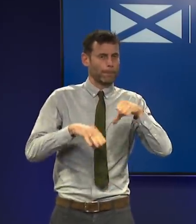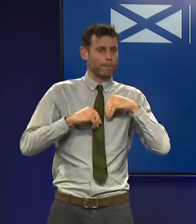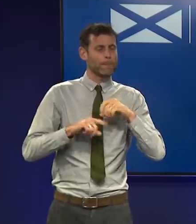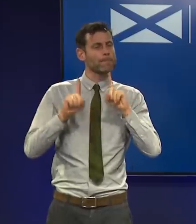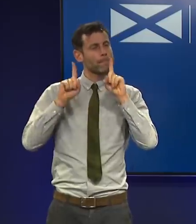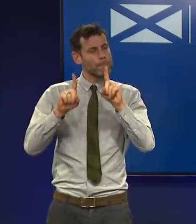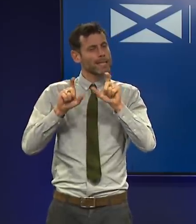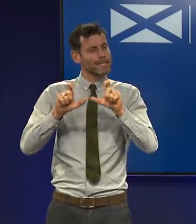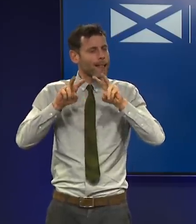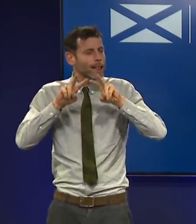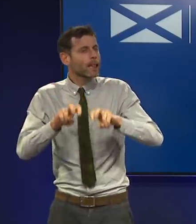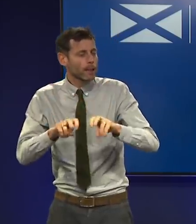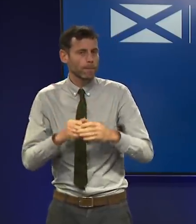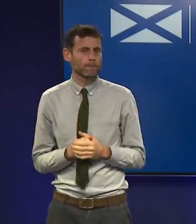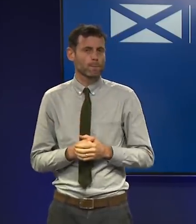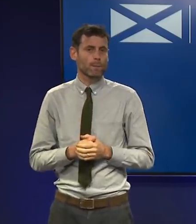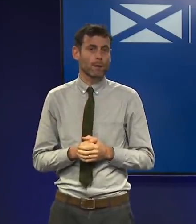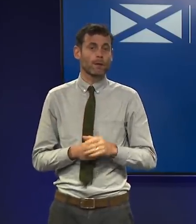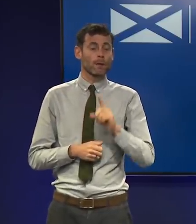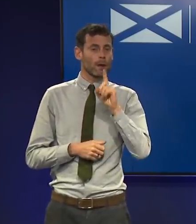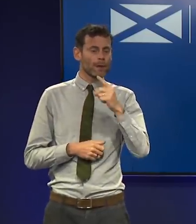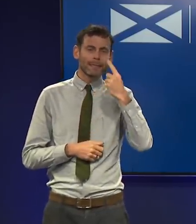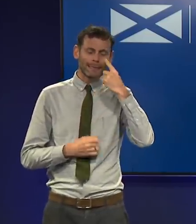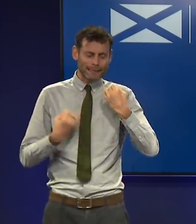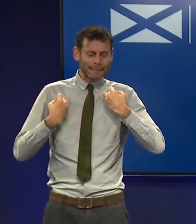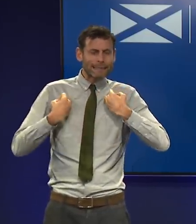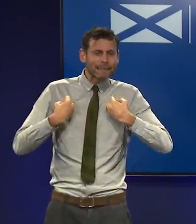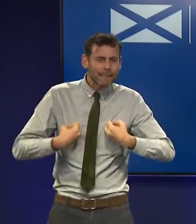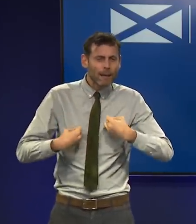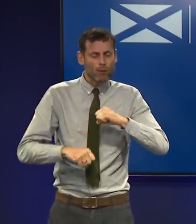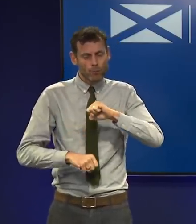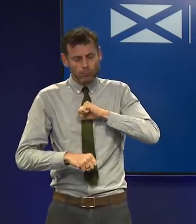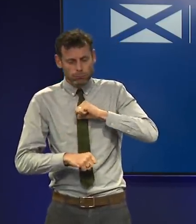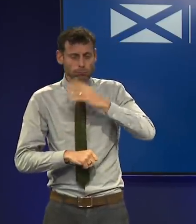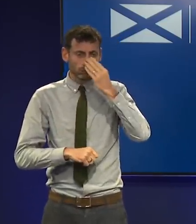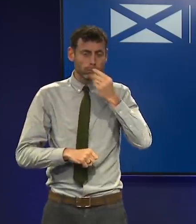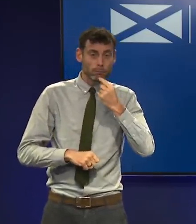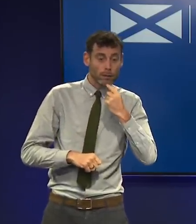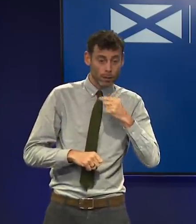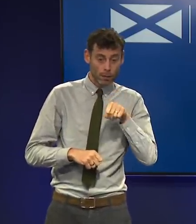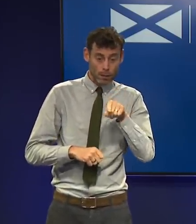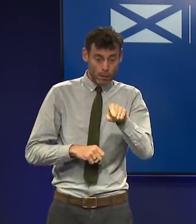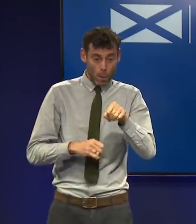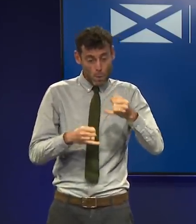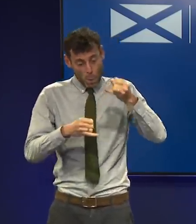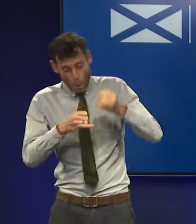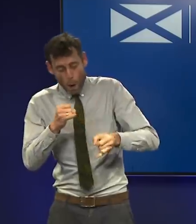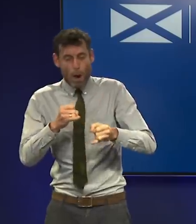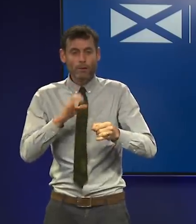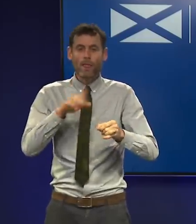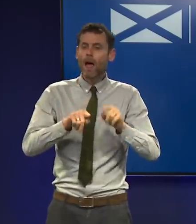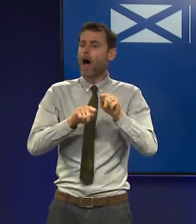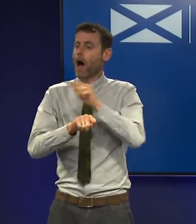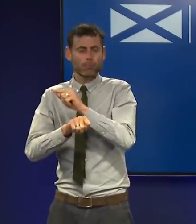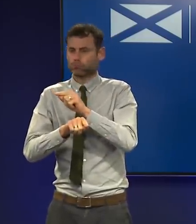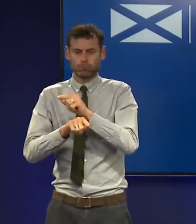currently no information to suggest that the symptoms from Omicron are any different to the symptoms from other